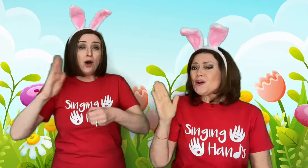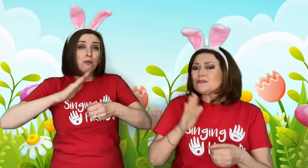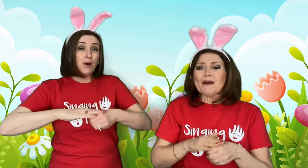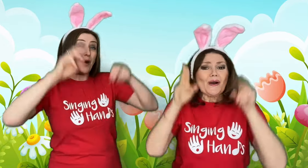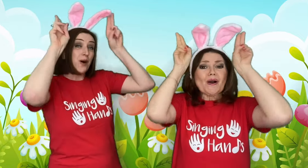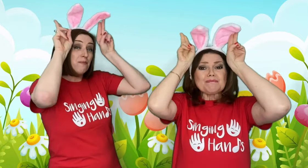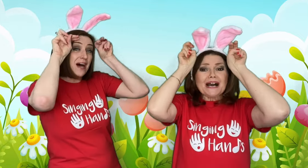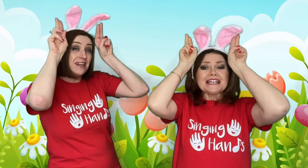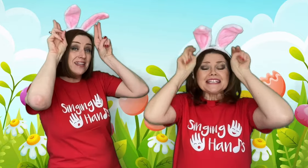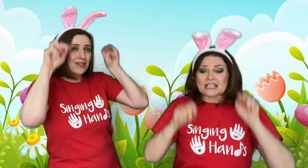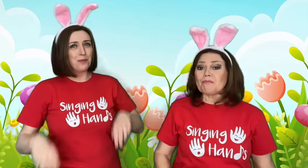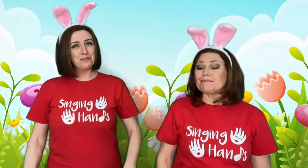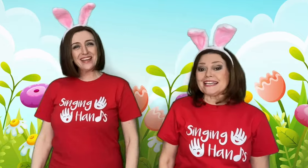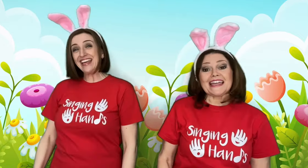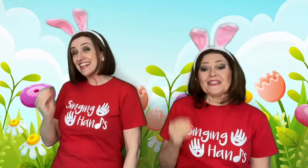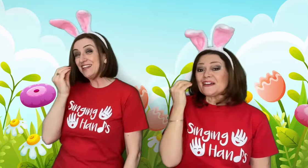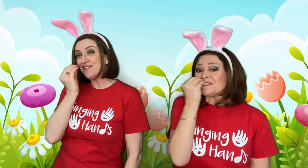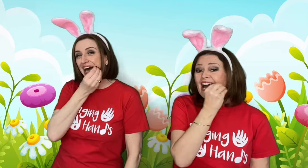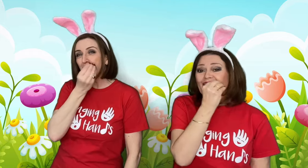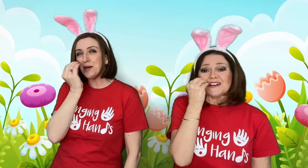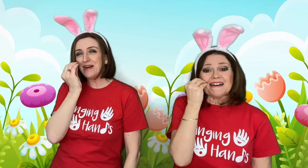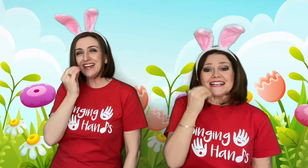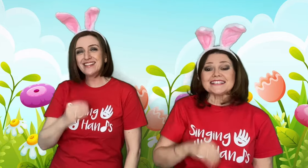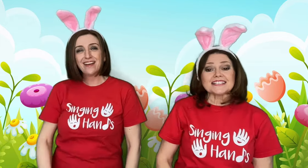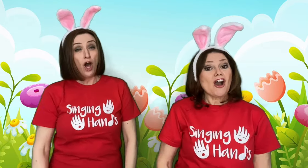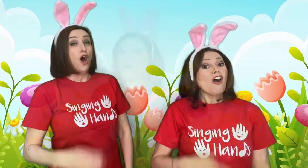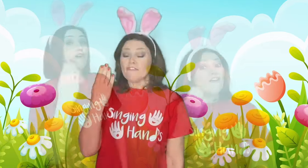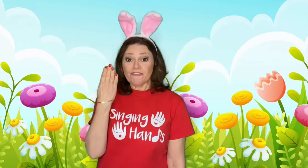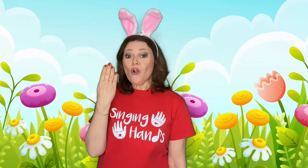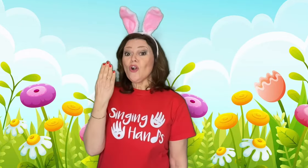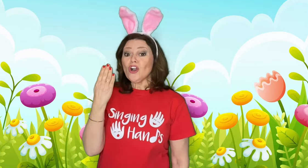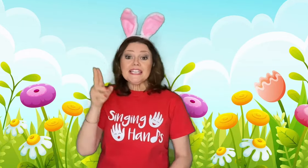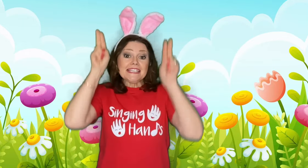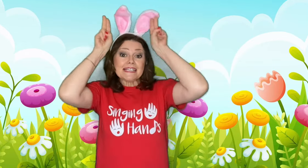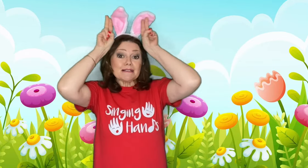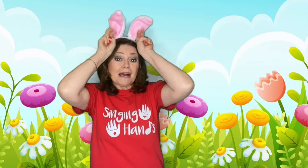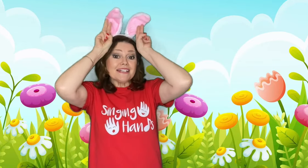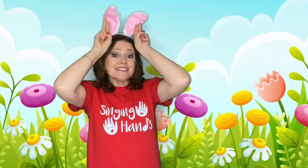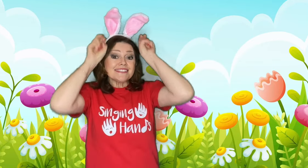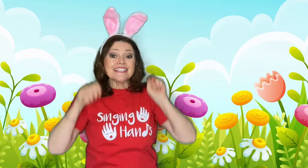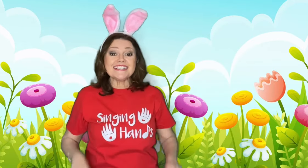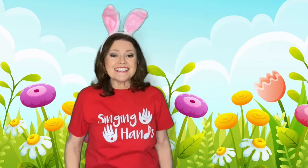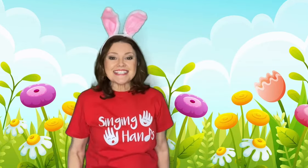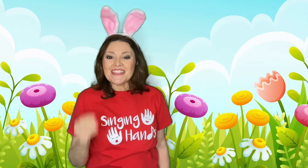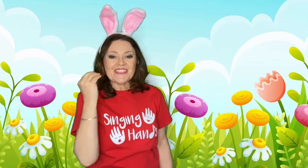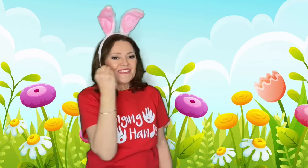more bunnies hopping in the flower bed. Four little bunnies in the